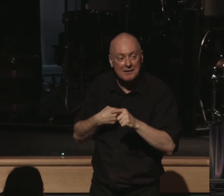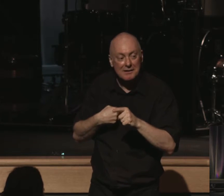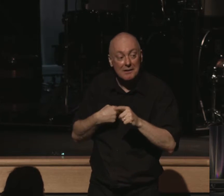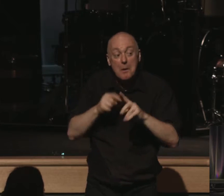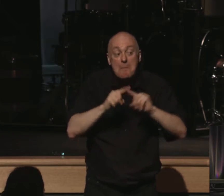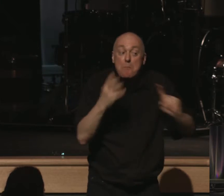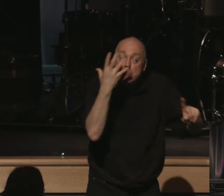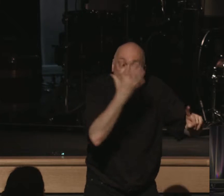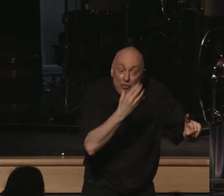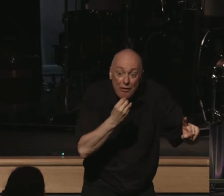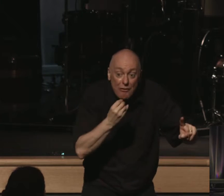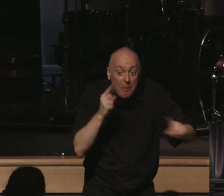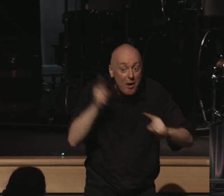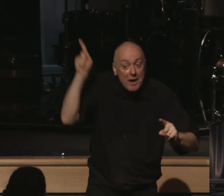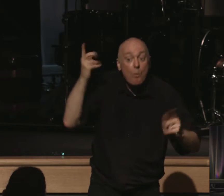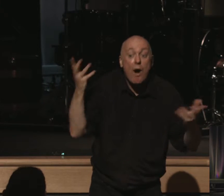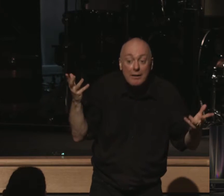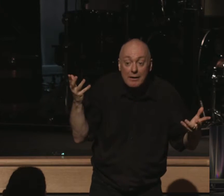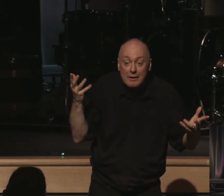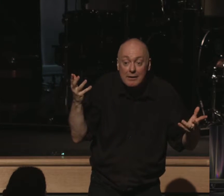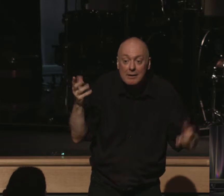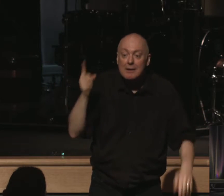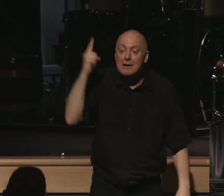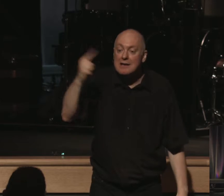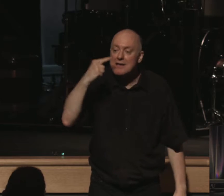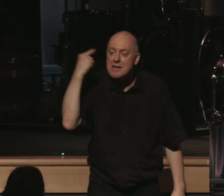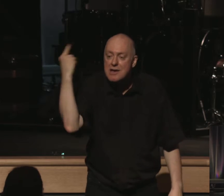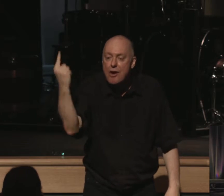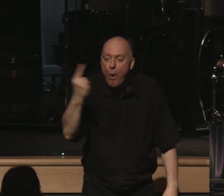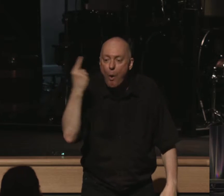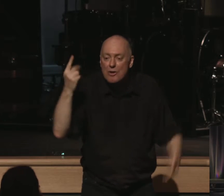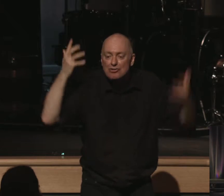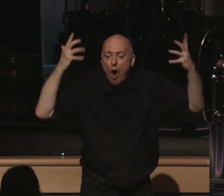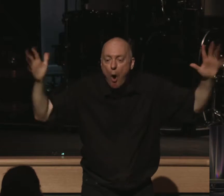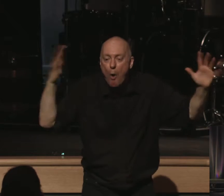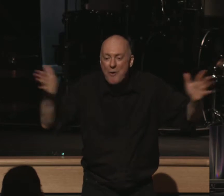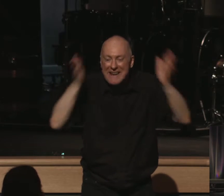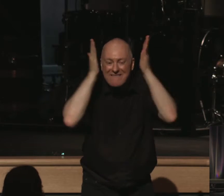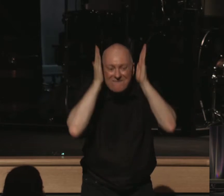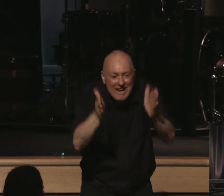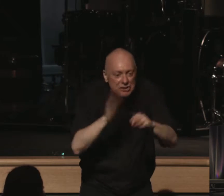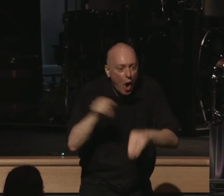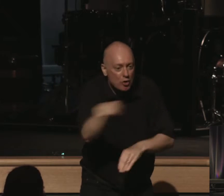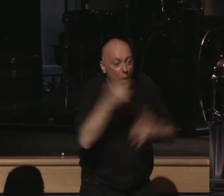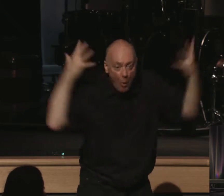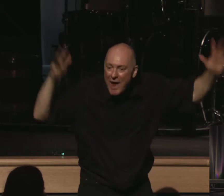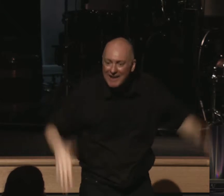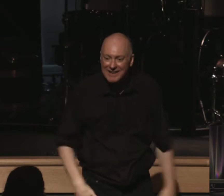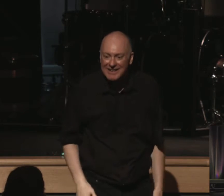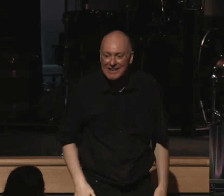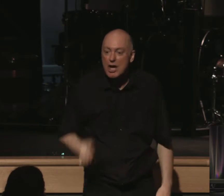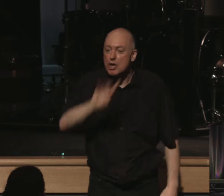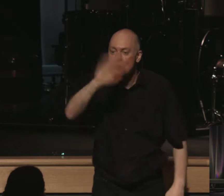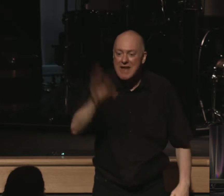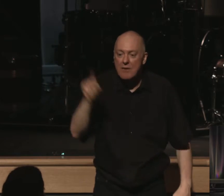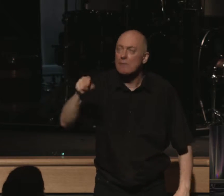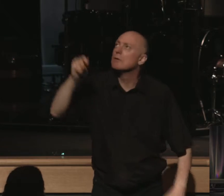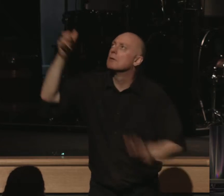The beautiful thing about our God is the text tells us is that He is already facing you. You never have to turn